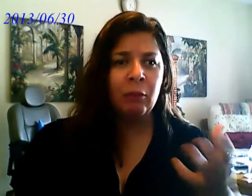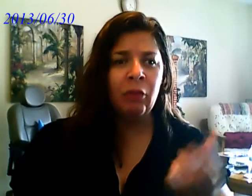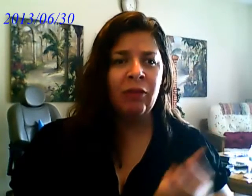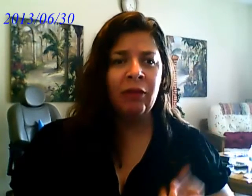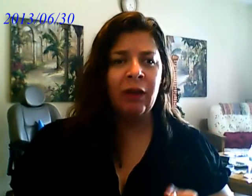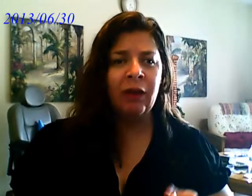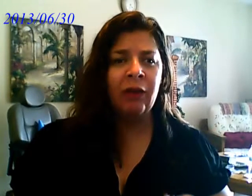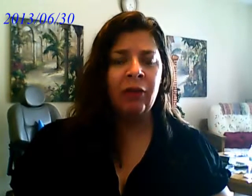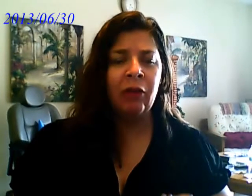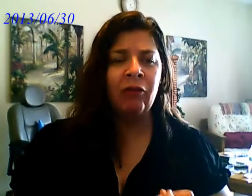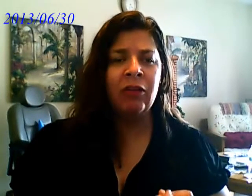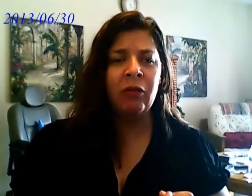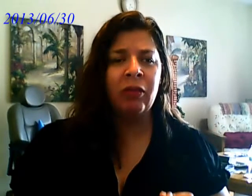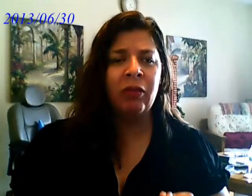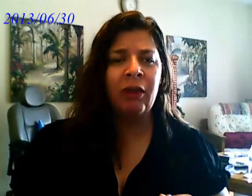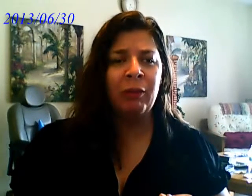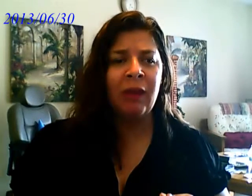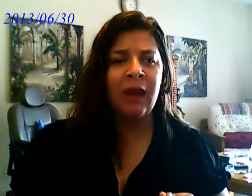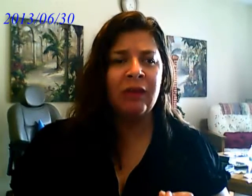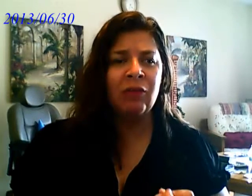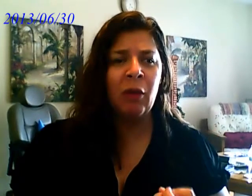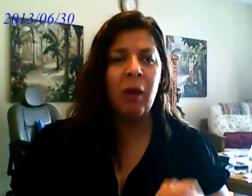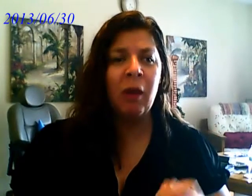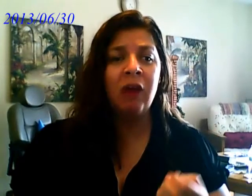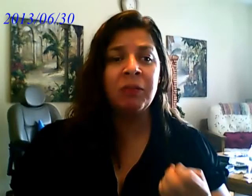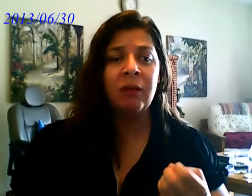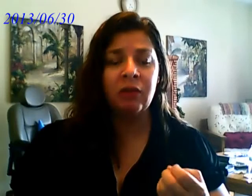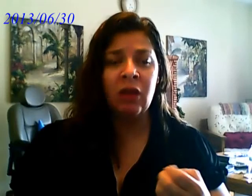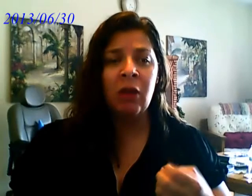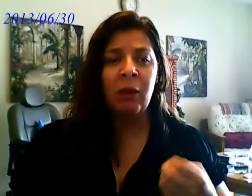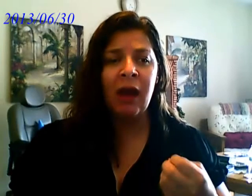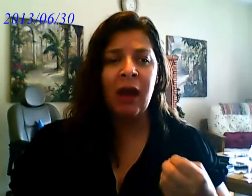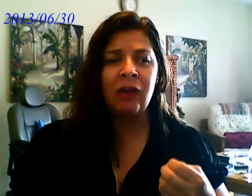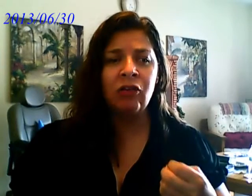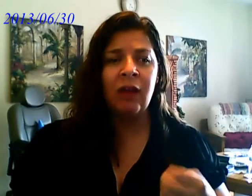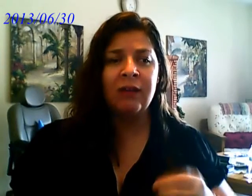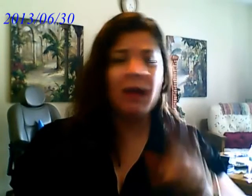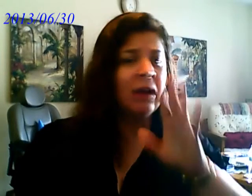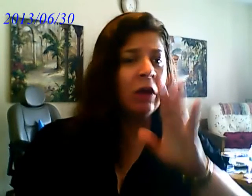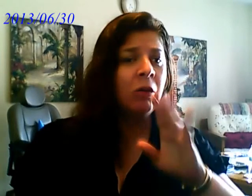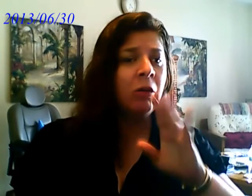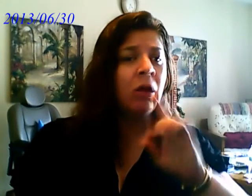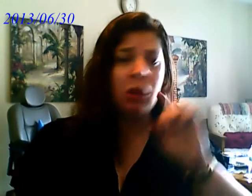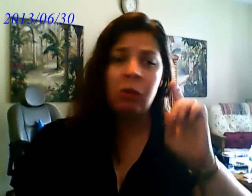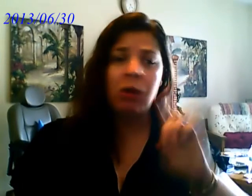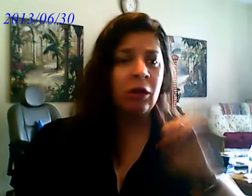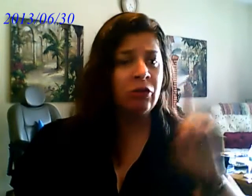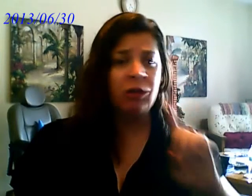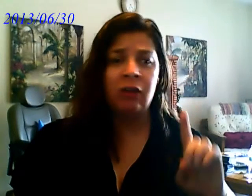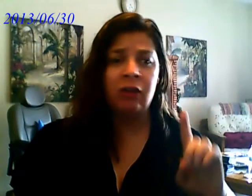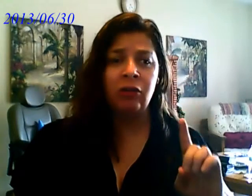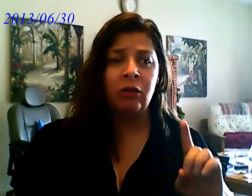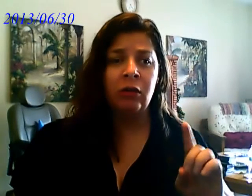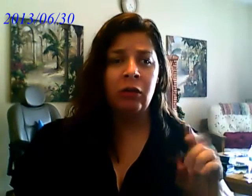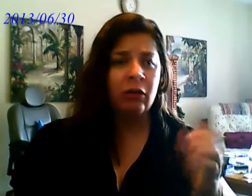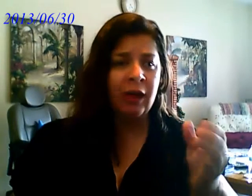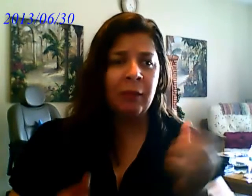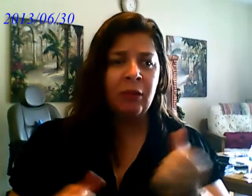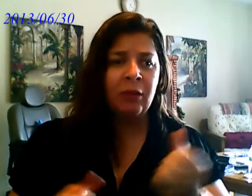morphine recovery. Your physical therapy, hands are called hospitals behind your eyes. I know you are no stranger. Your name looks